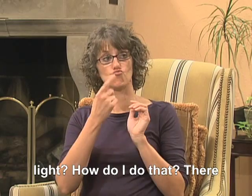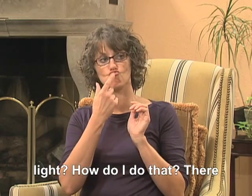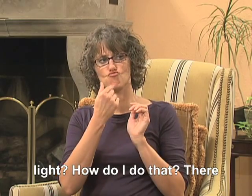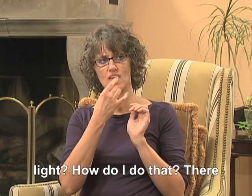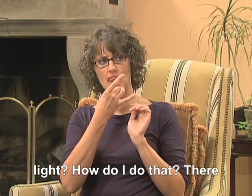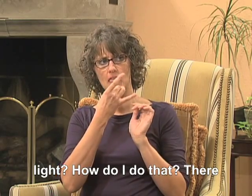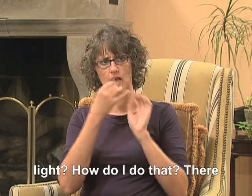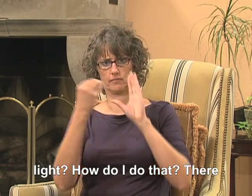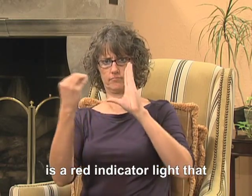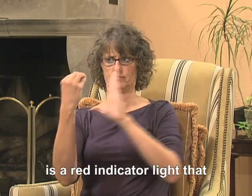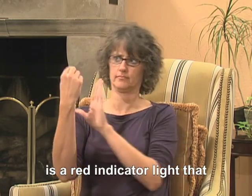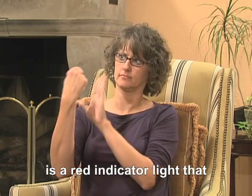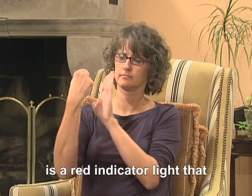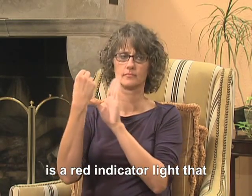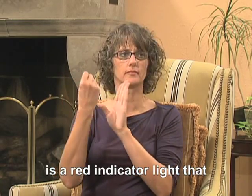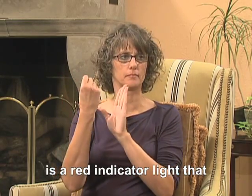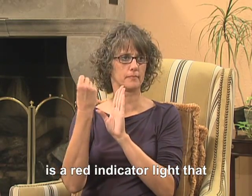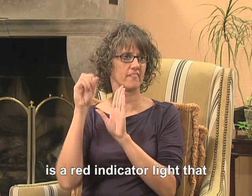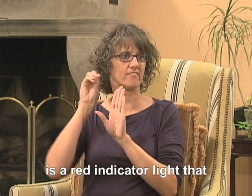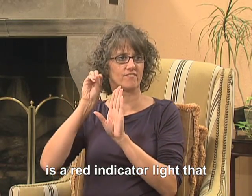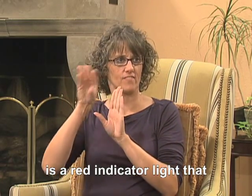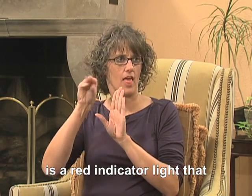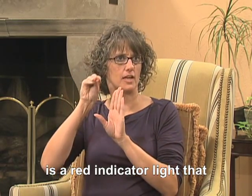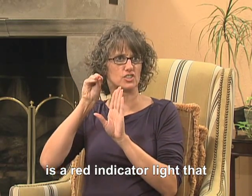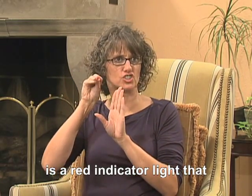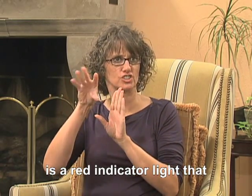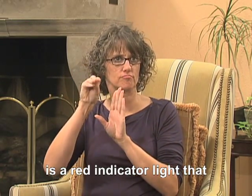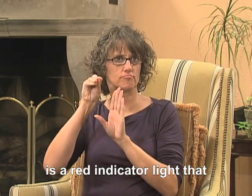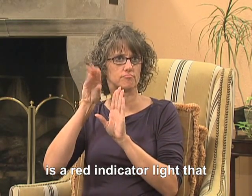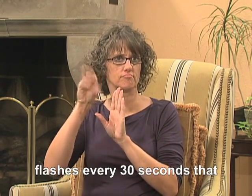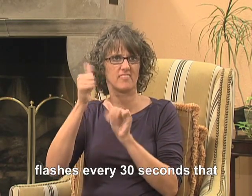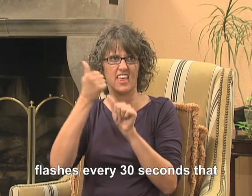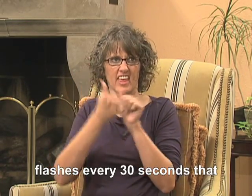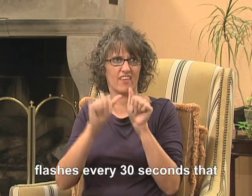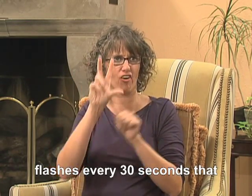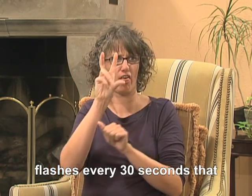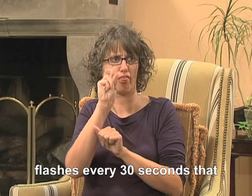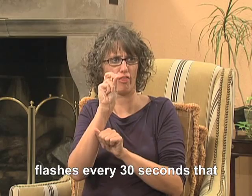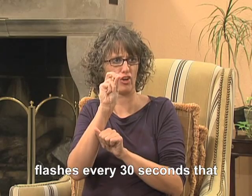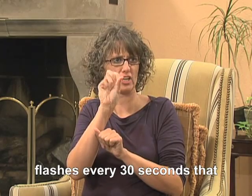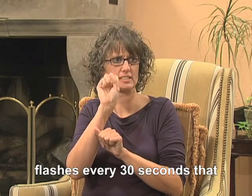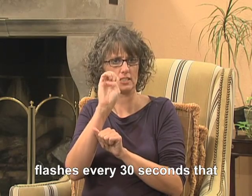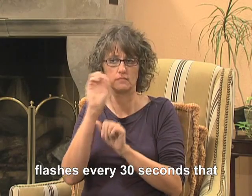There is a red indicator light that flashes every 30 seconds.